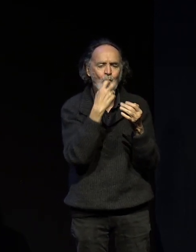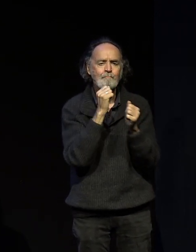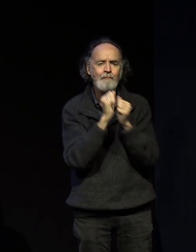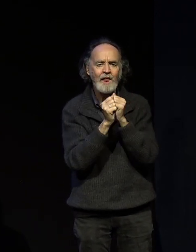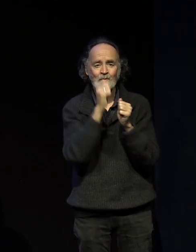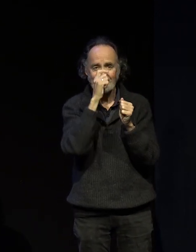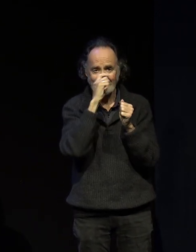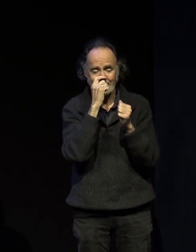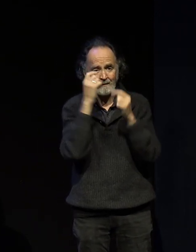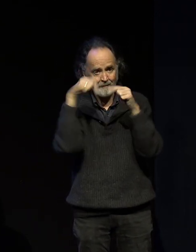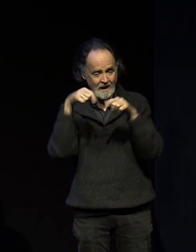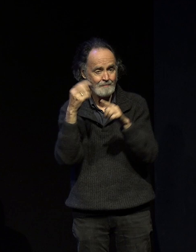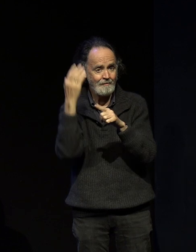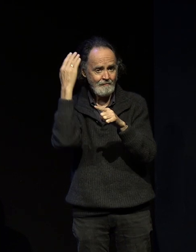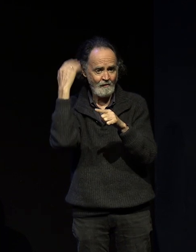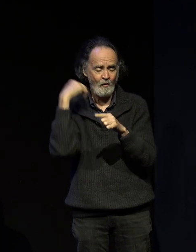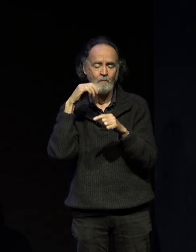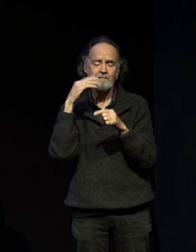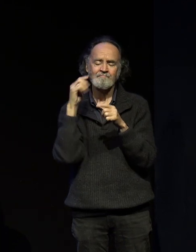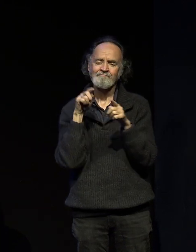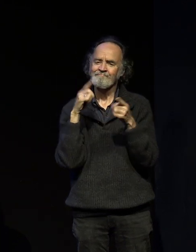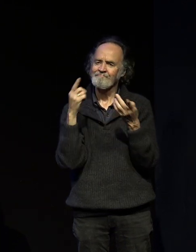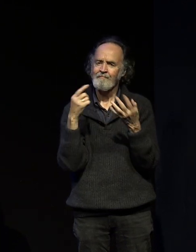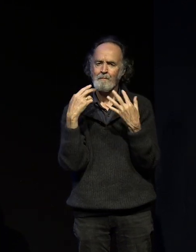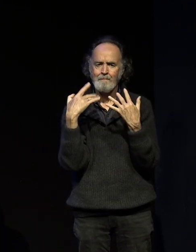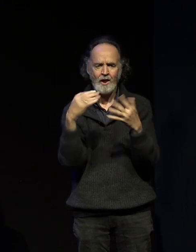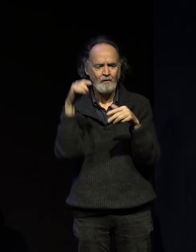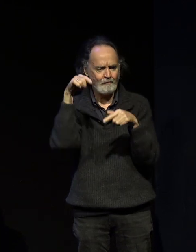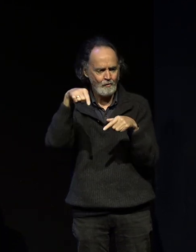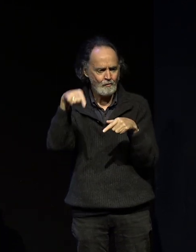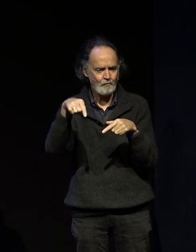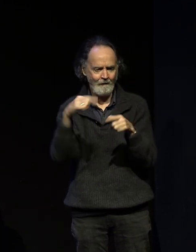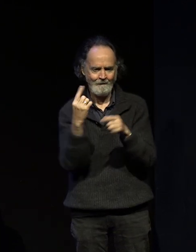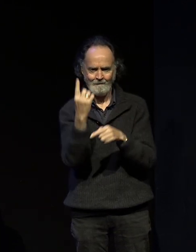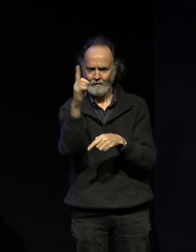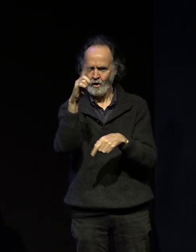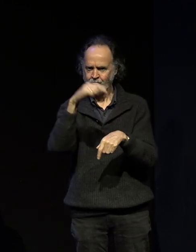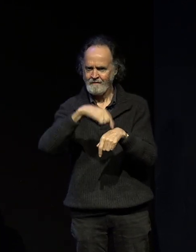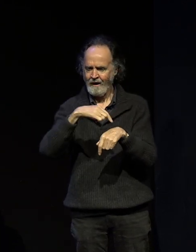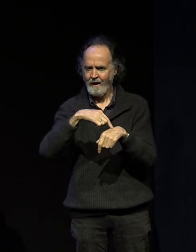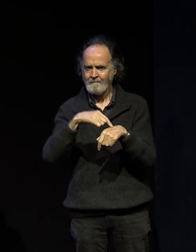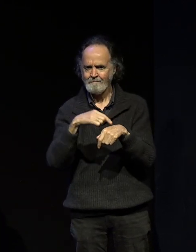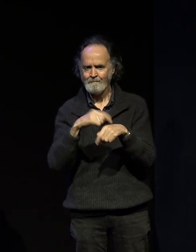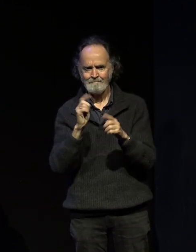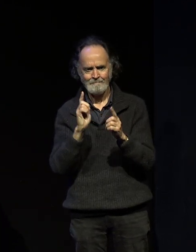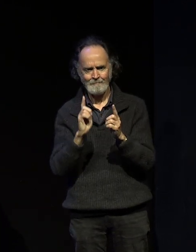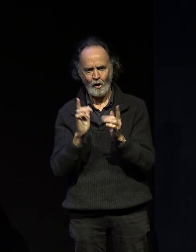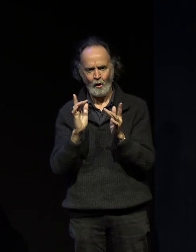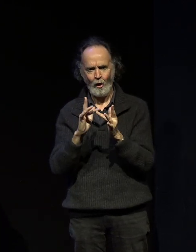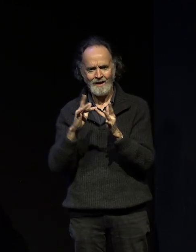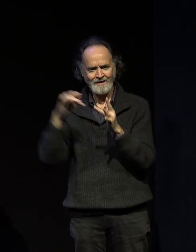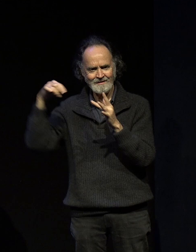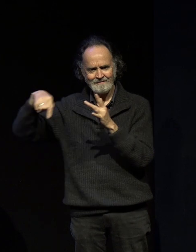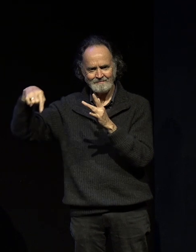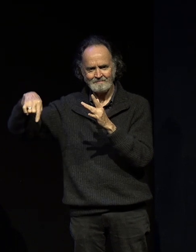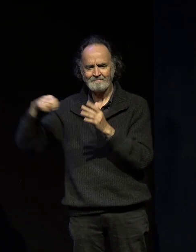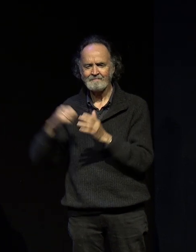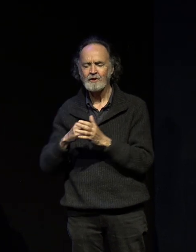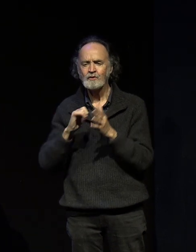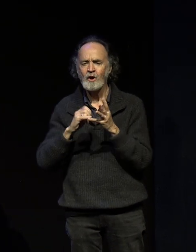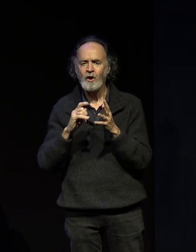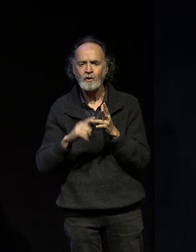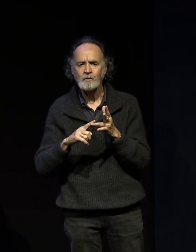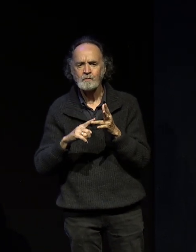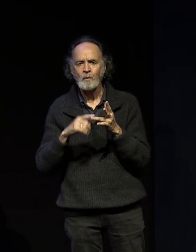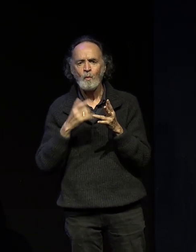but for many of you and probably for most of you this might be your first contact with us so what we'd like to do is to make